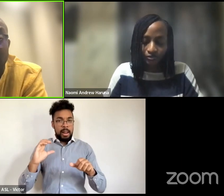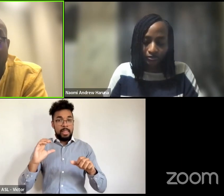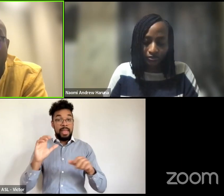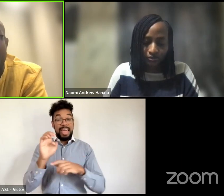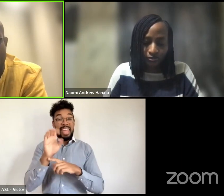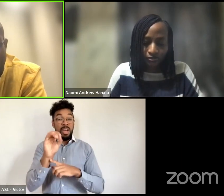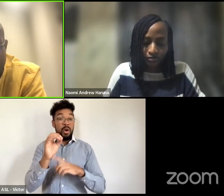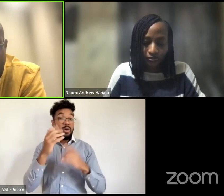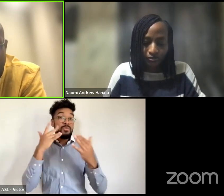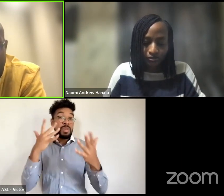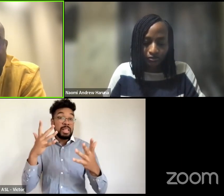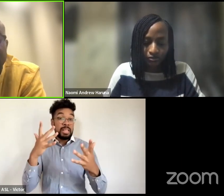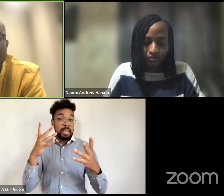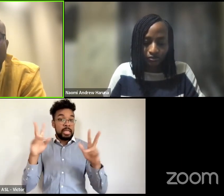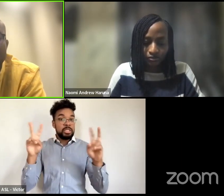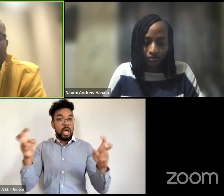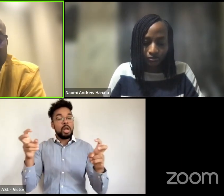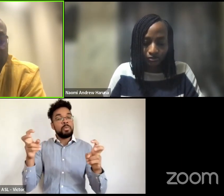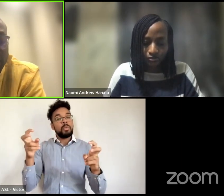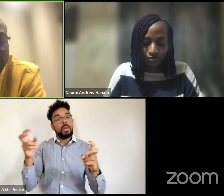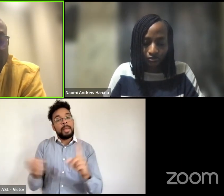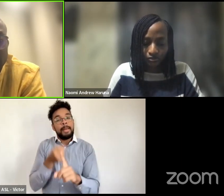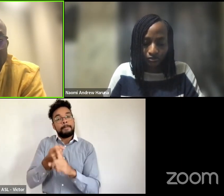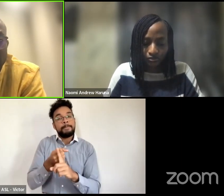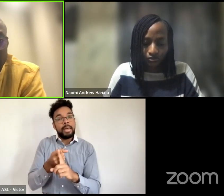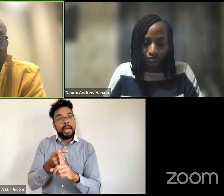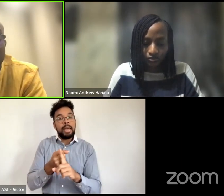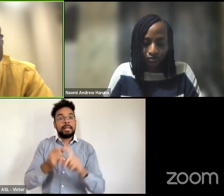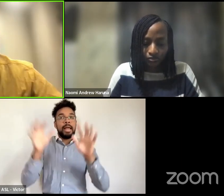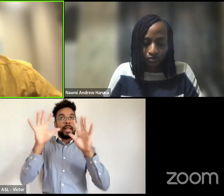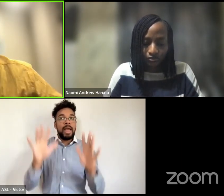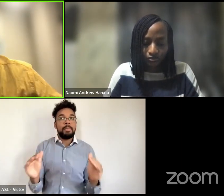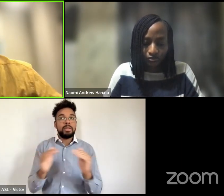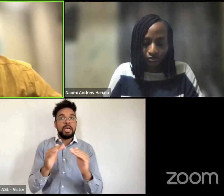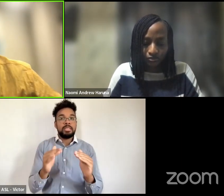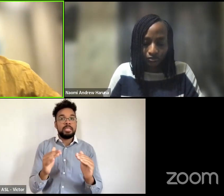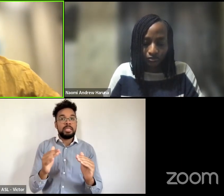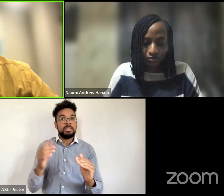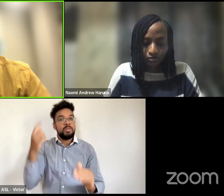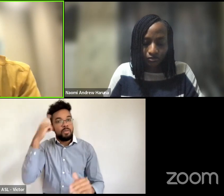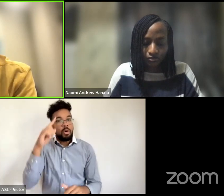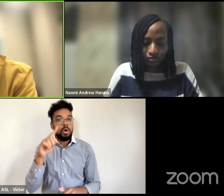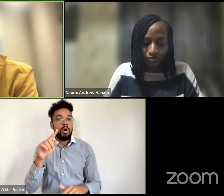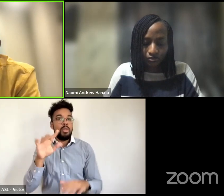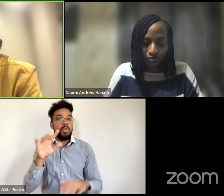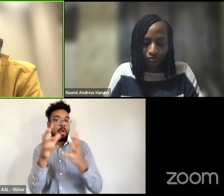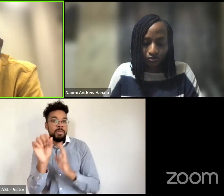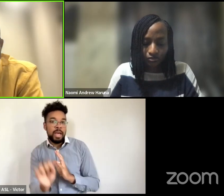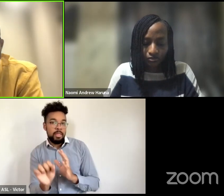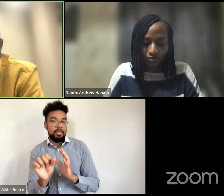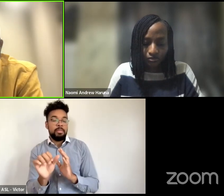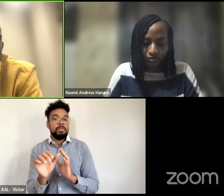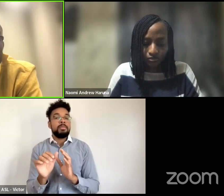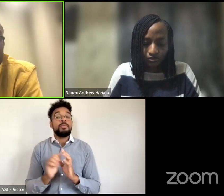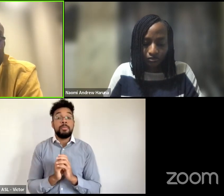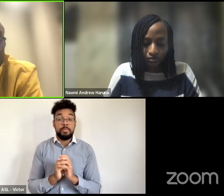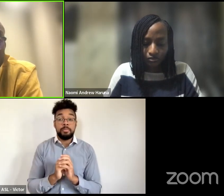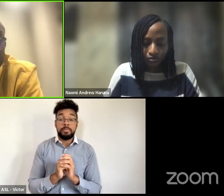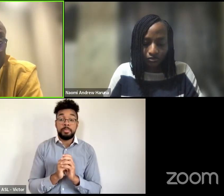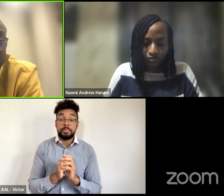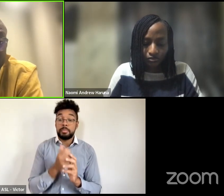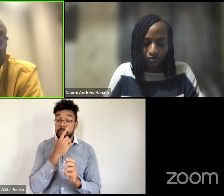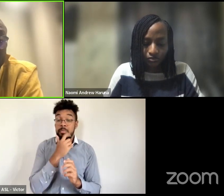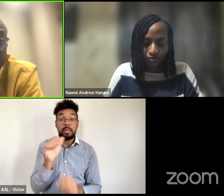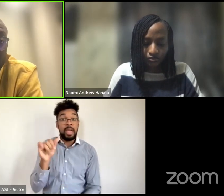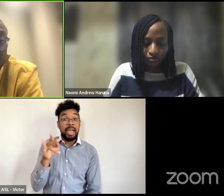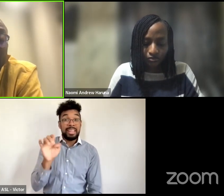in the global south and g um um offered us